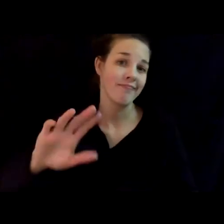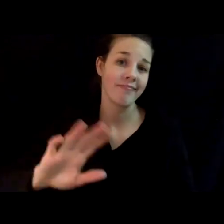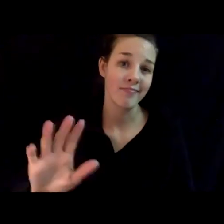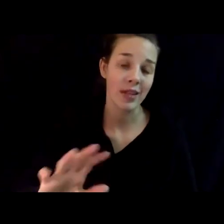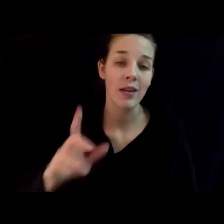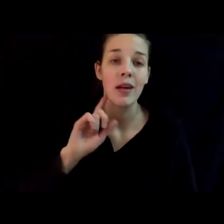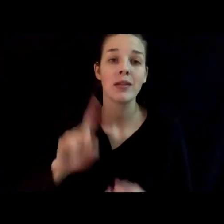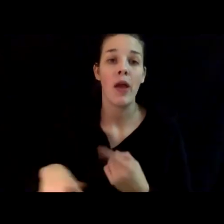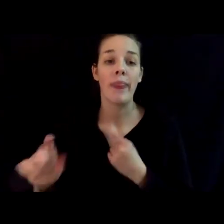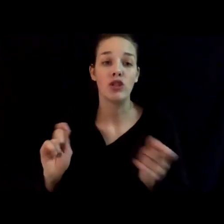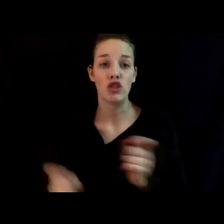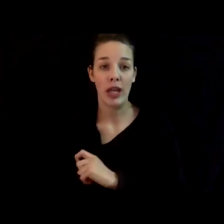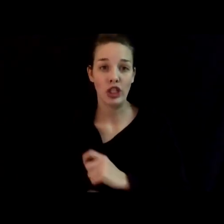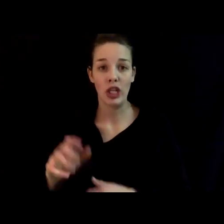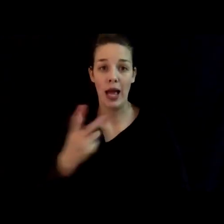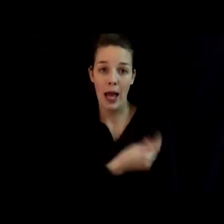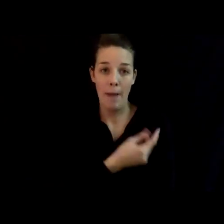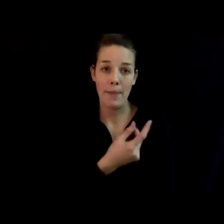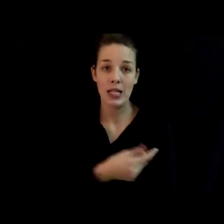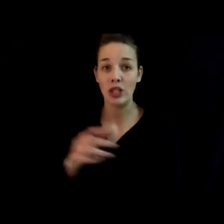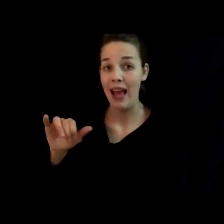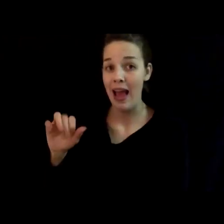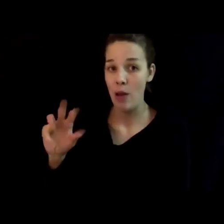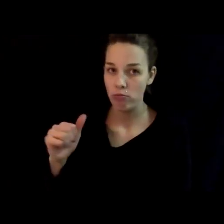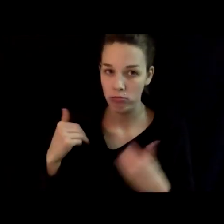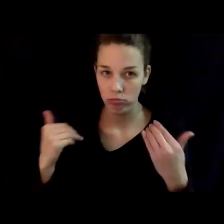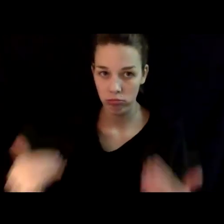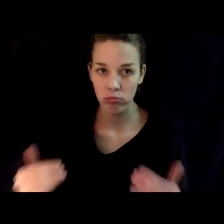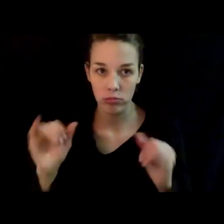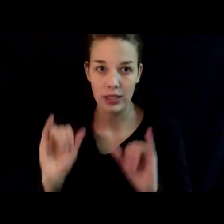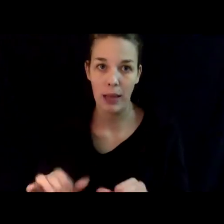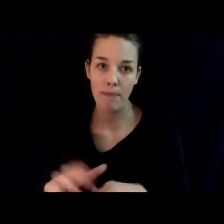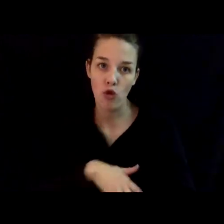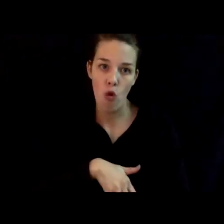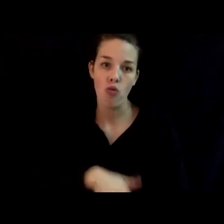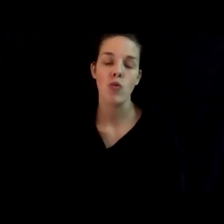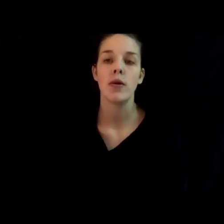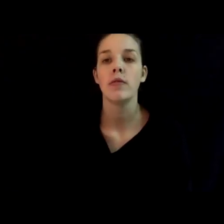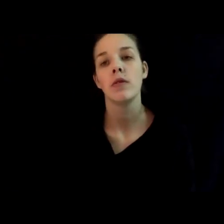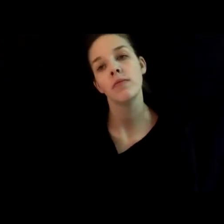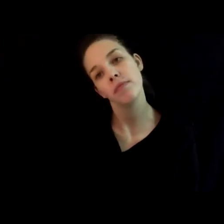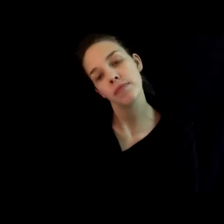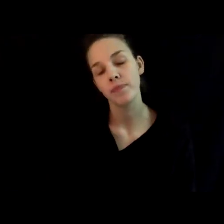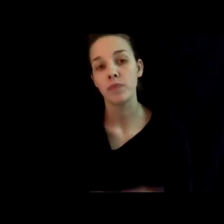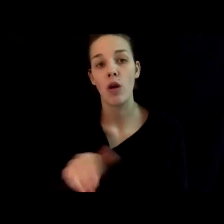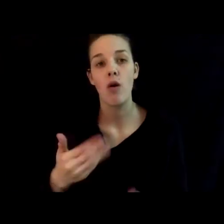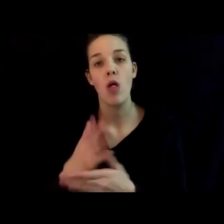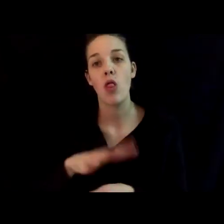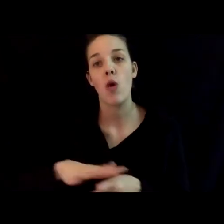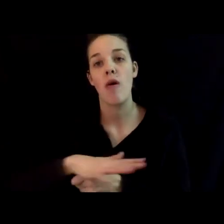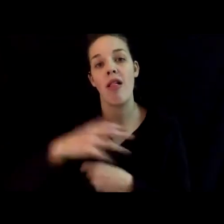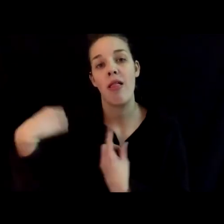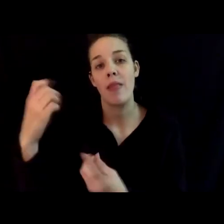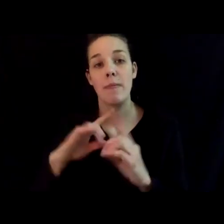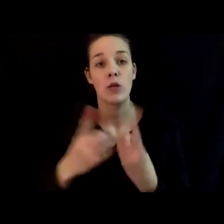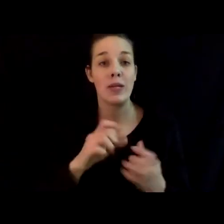this changes, immunization in Iowa will continue to move at a slow pace. All local health departments in the state,